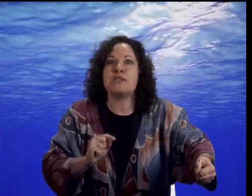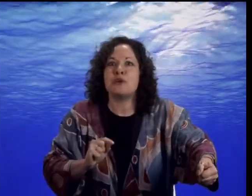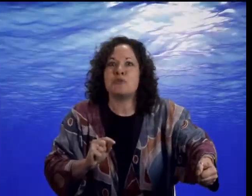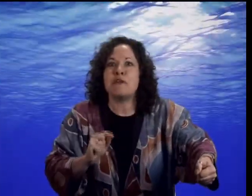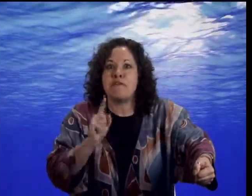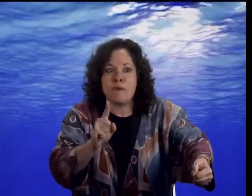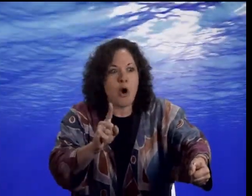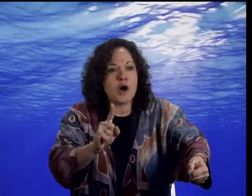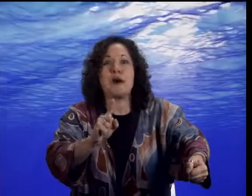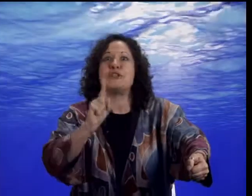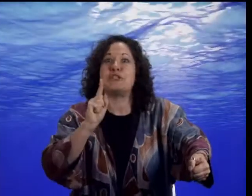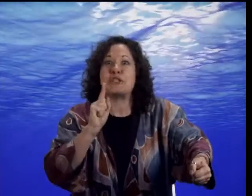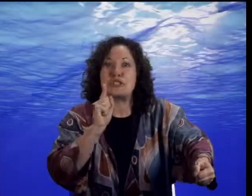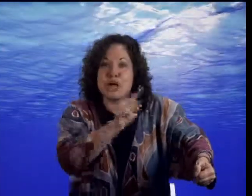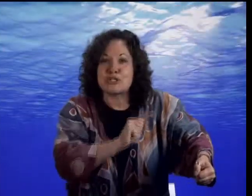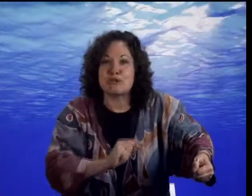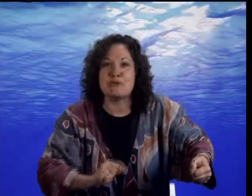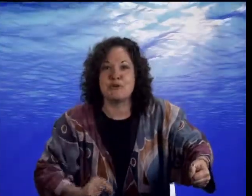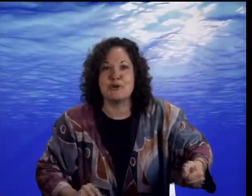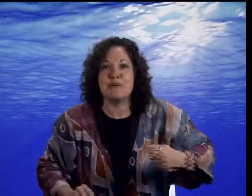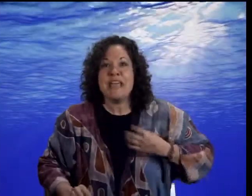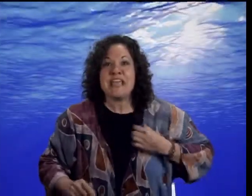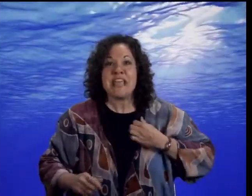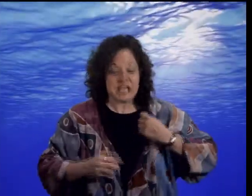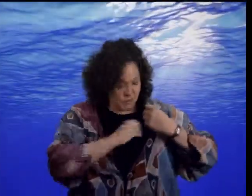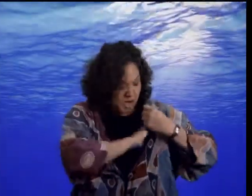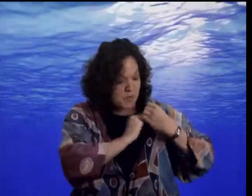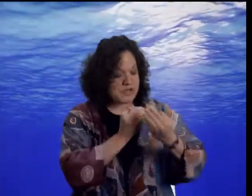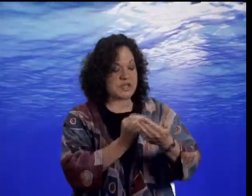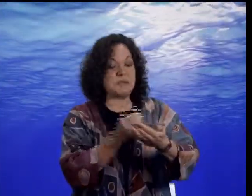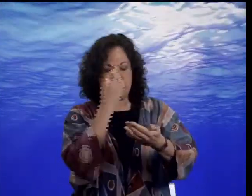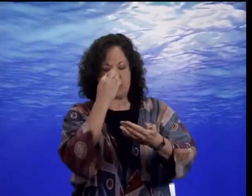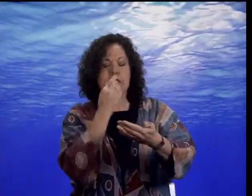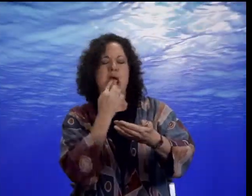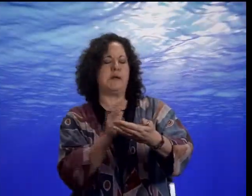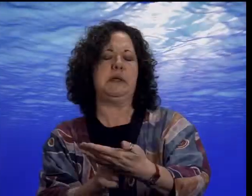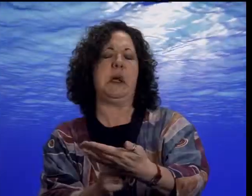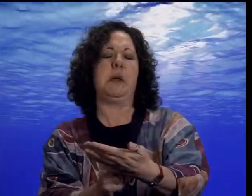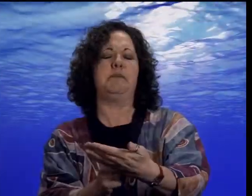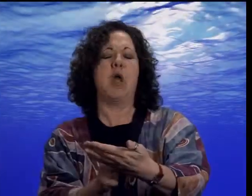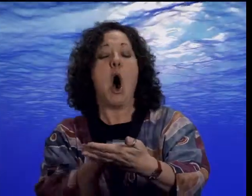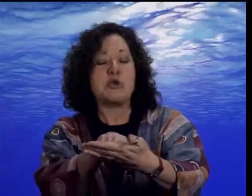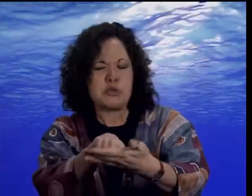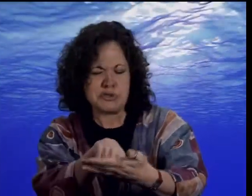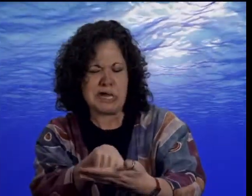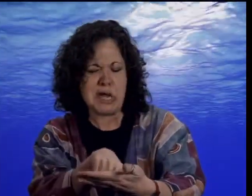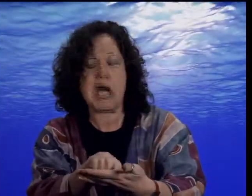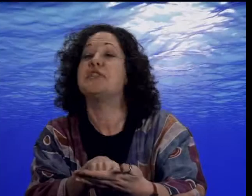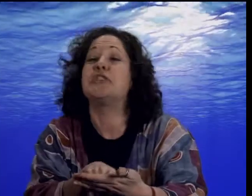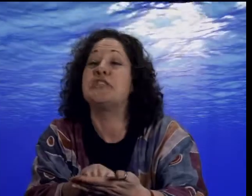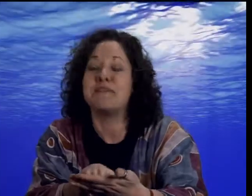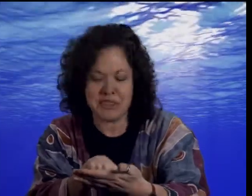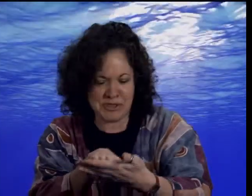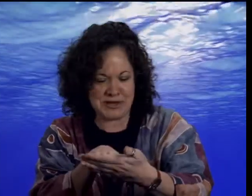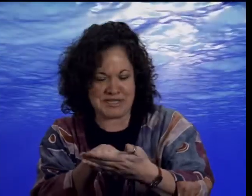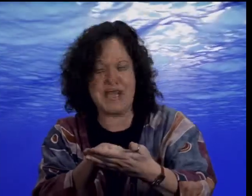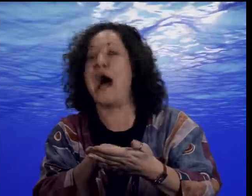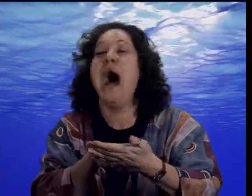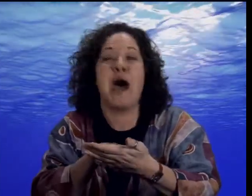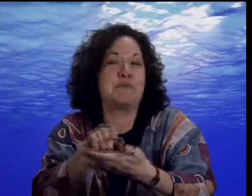don't we form a discussion group? Yes, why, we could meet on Tuesday nights at 7.30 and I'm